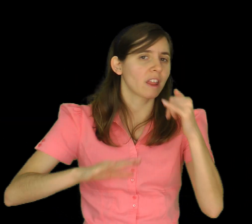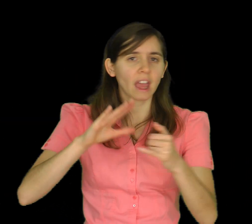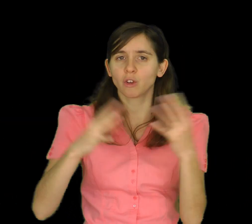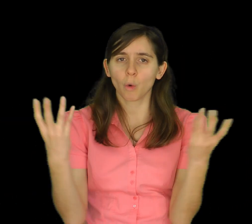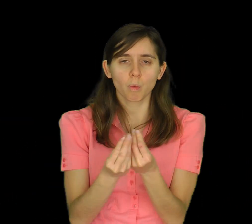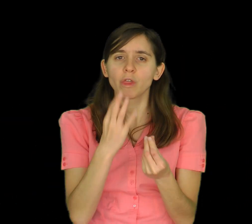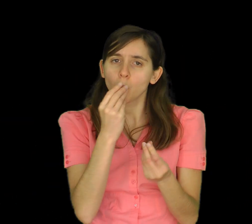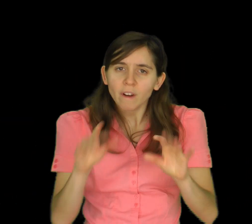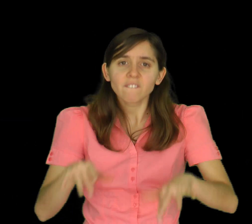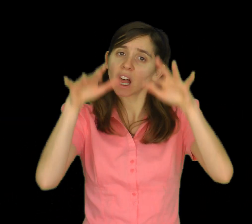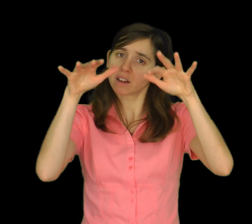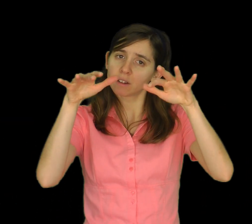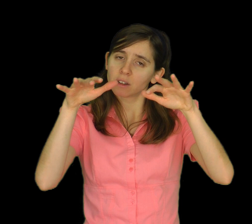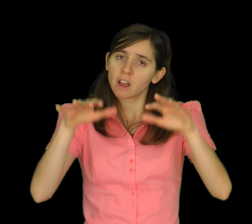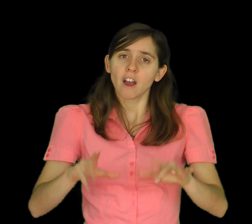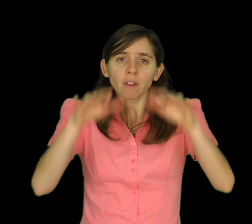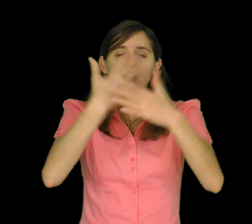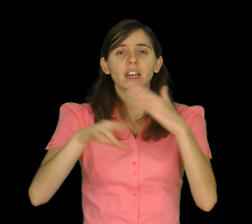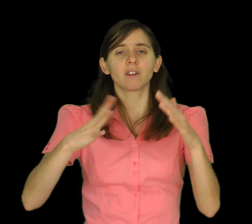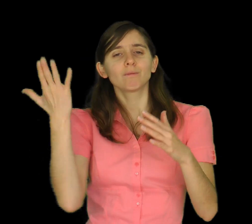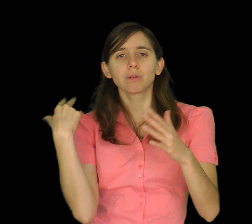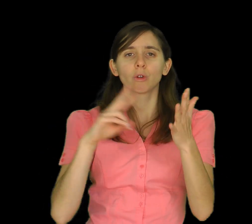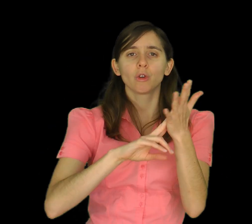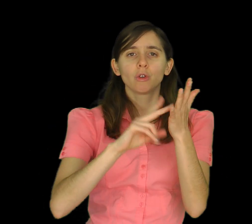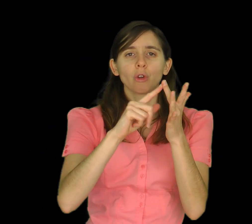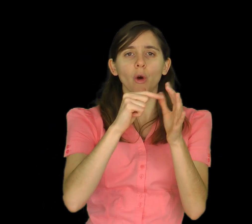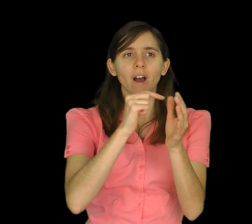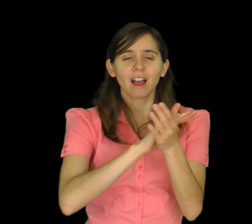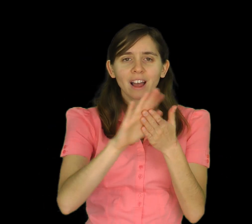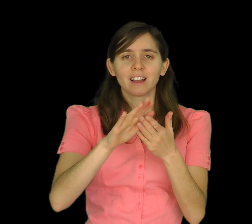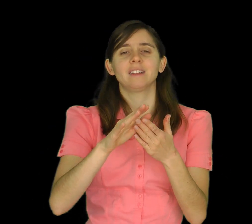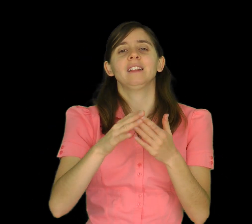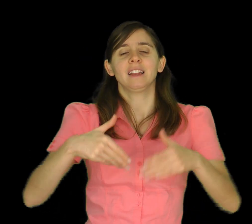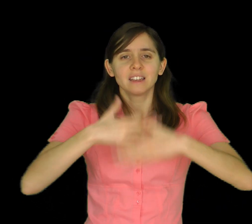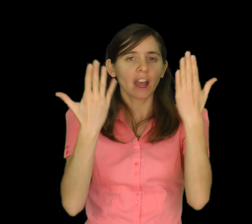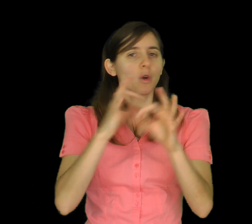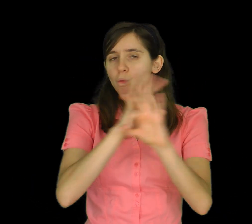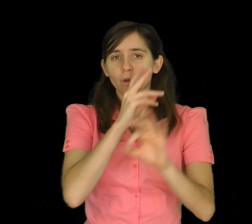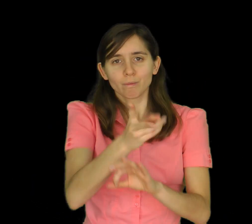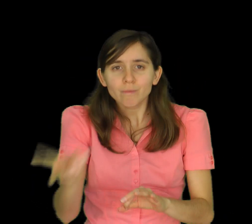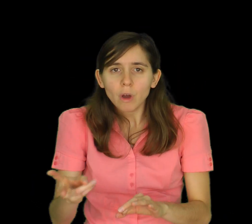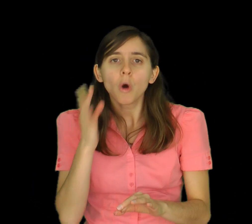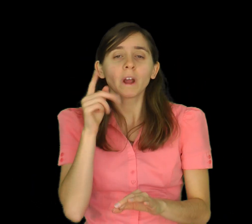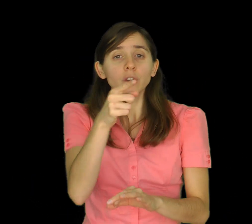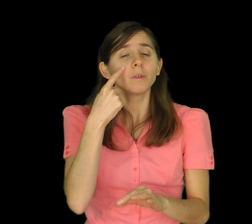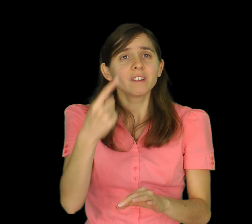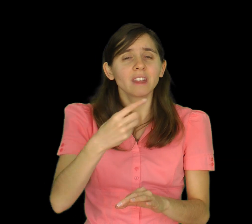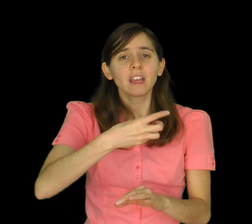flood. God said the flood of Noah's day would not be repeated. Every time you see a rainbow, that's God reminding you that He'll never